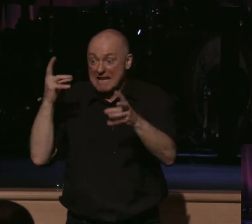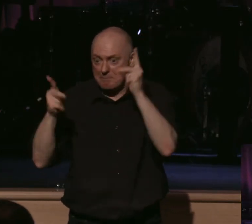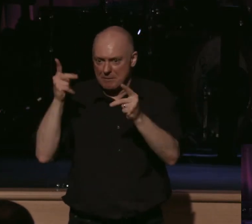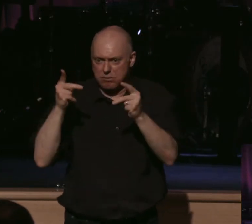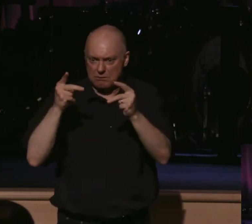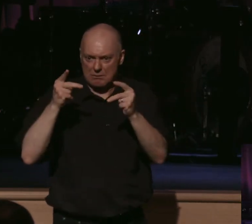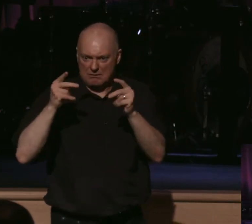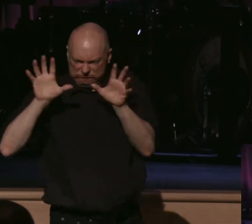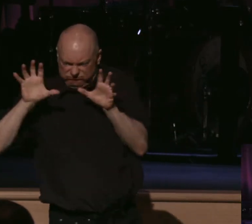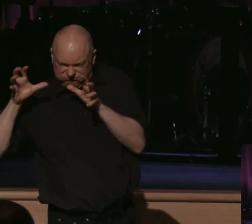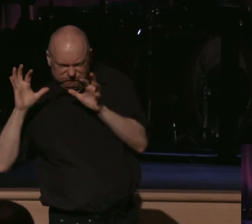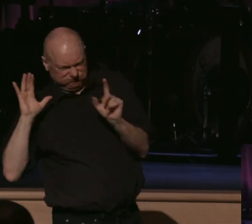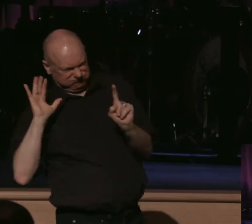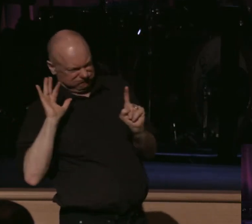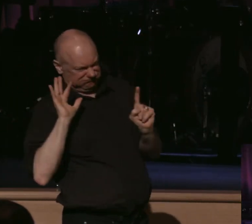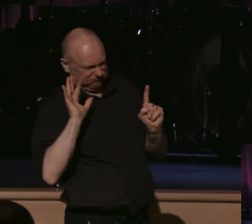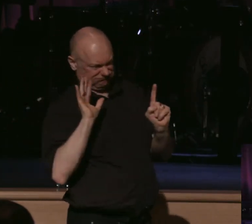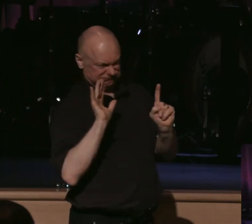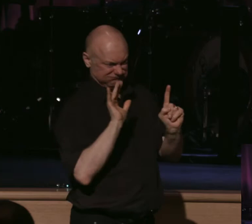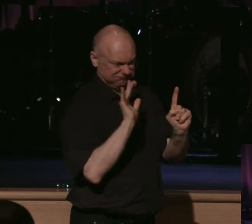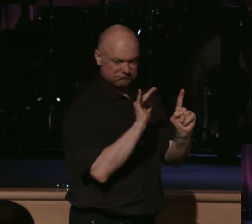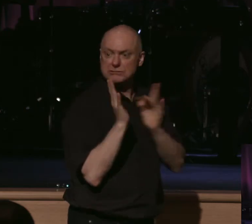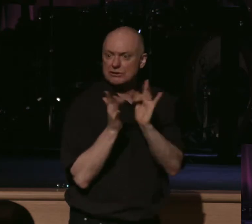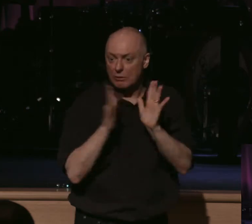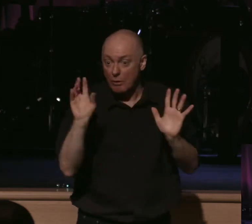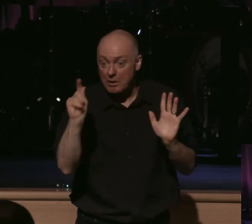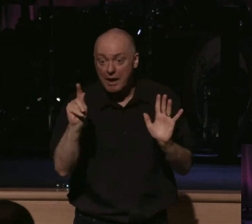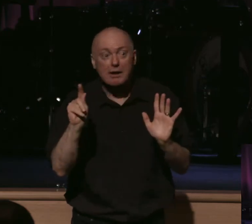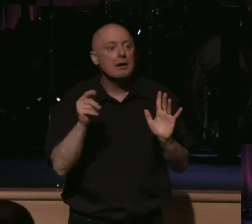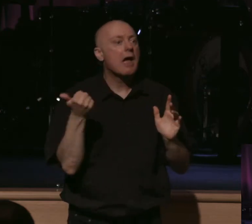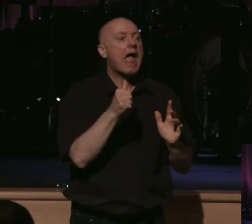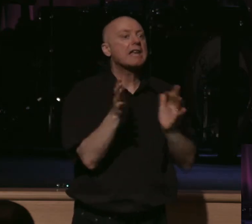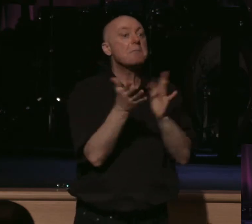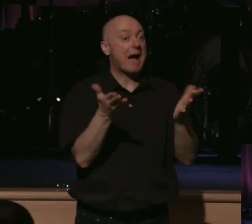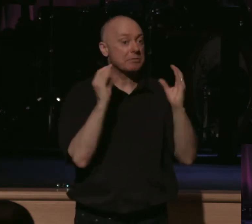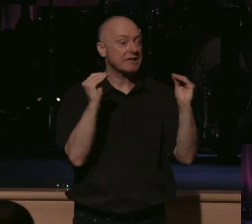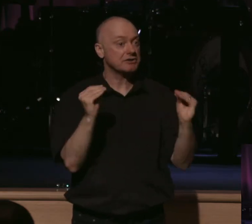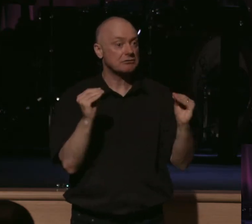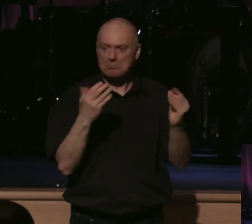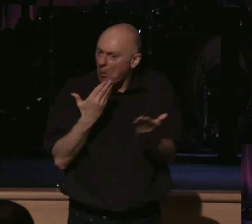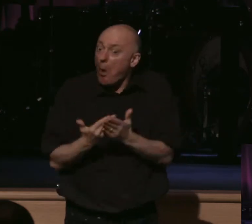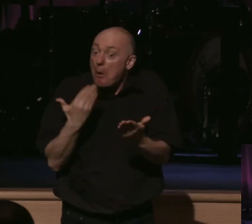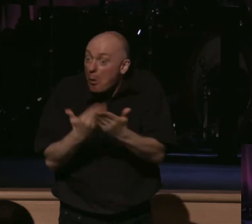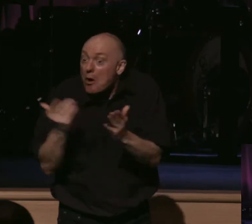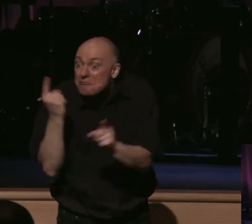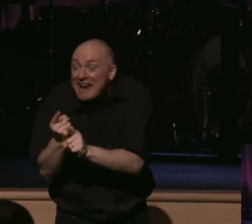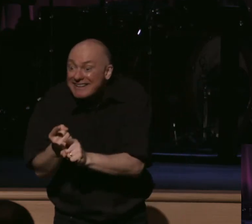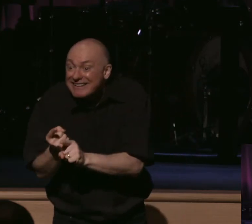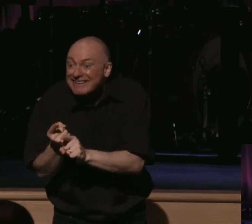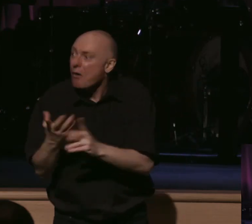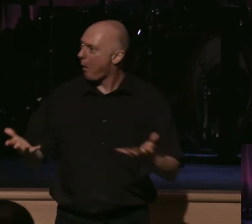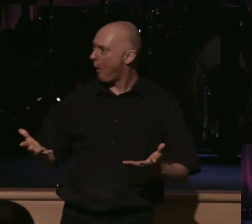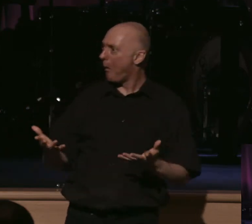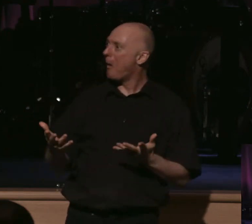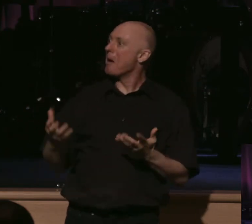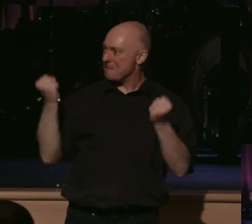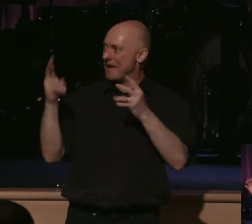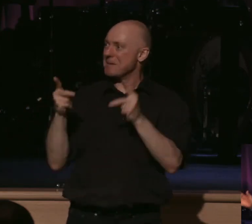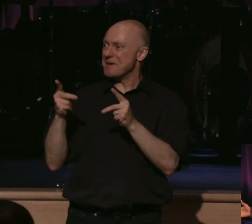accompanied Jesus. Now, for any Bible teacher, this is a pretty good sign. It's a good sign, right? You've got a lot of